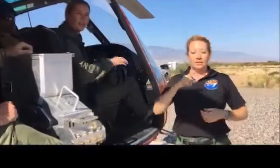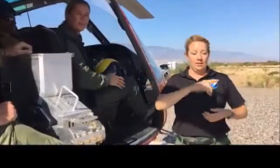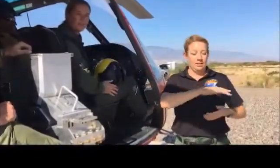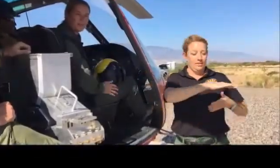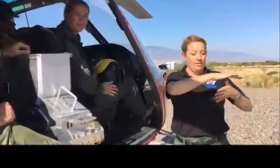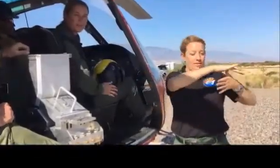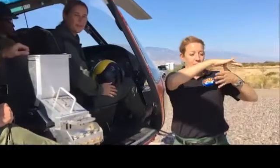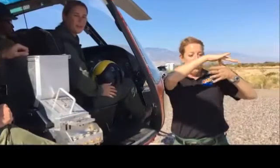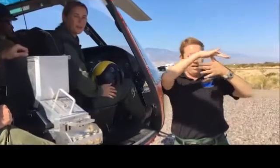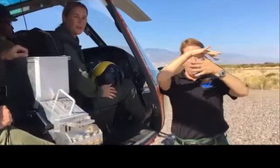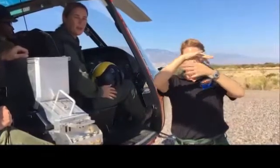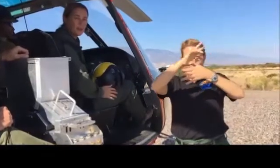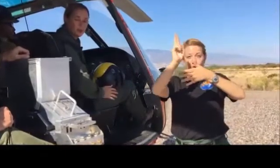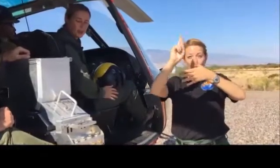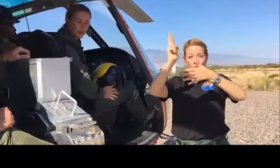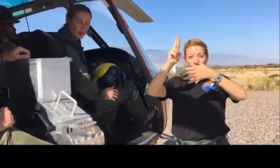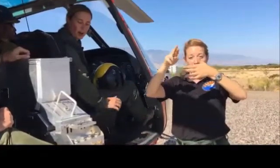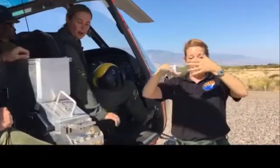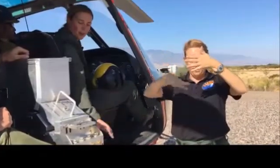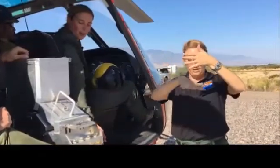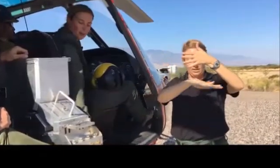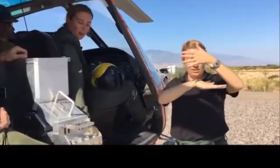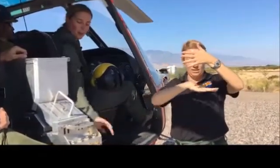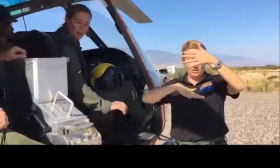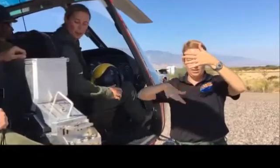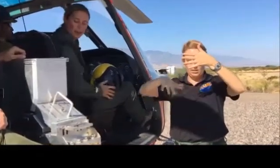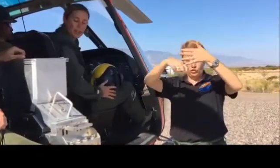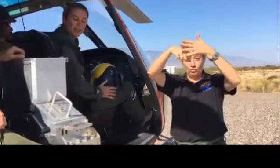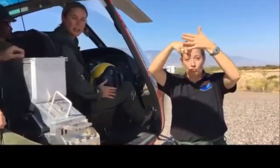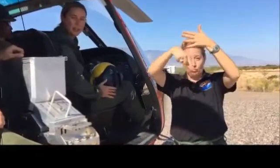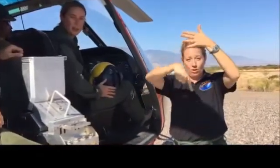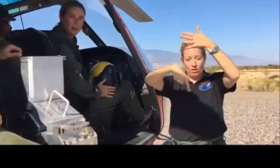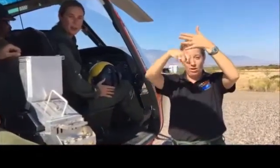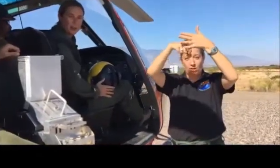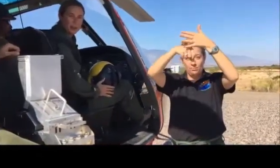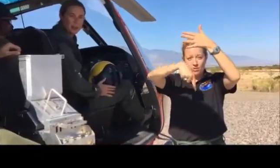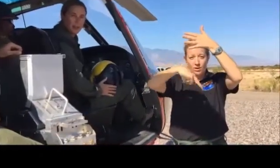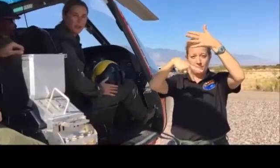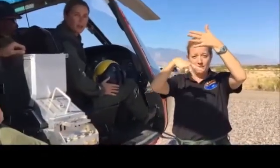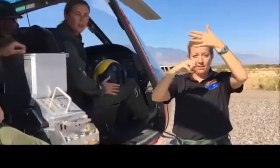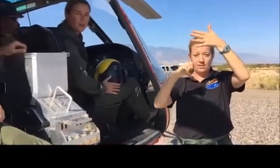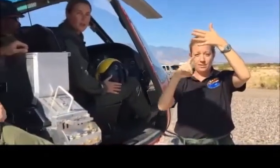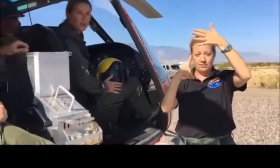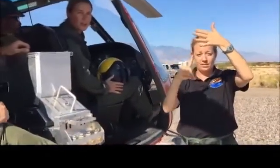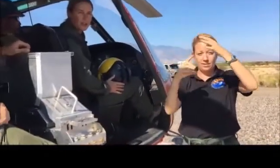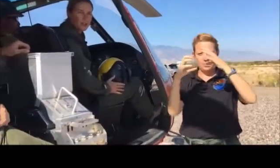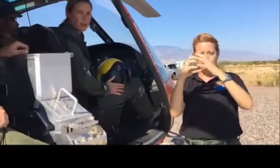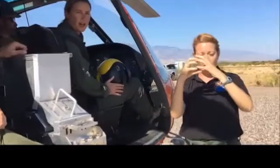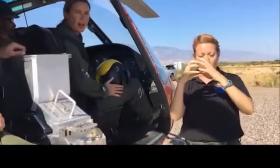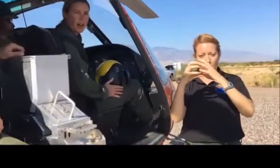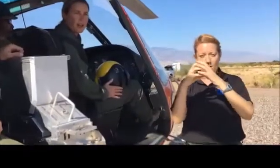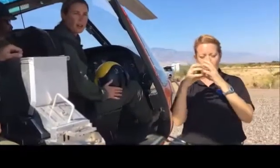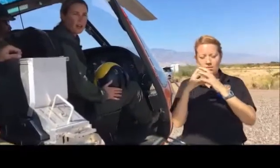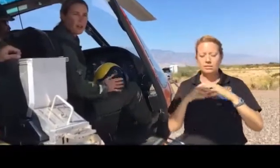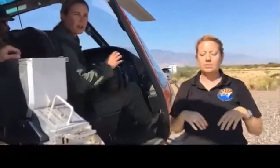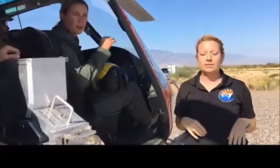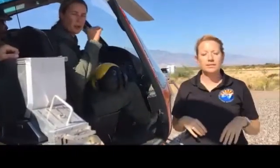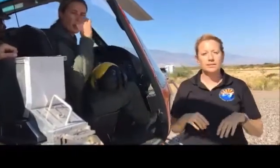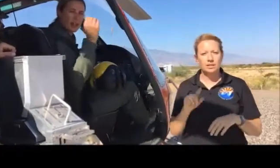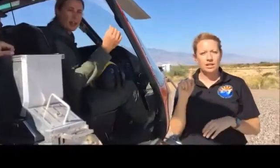to drop the PSD balls, we first do a high-level recon